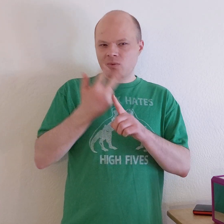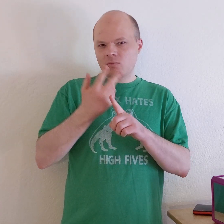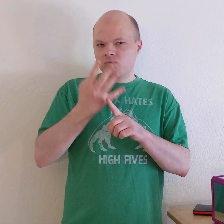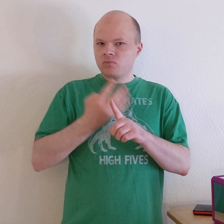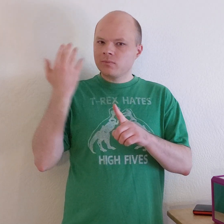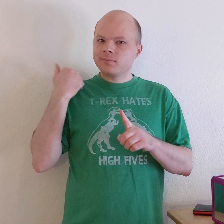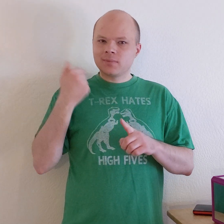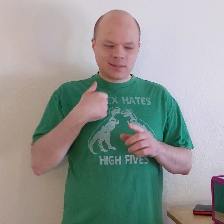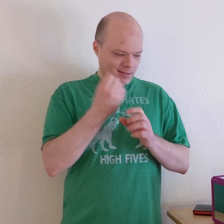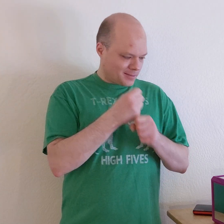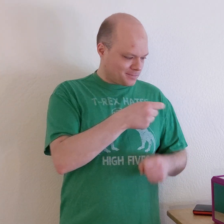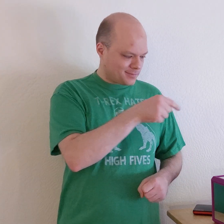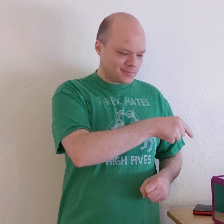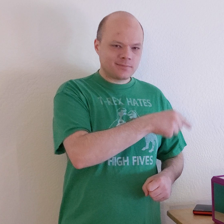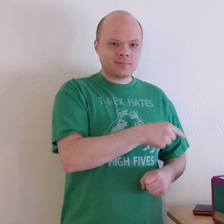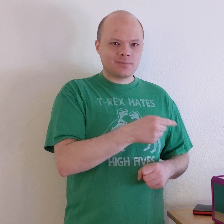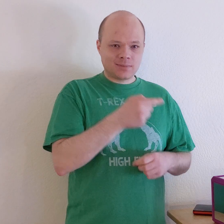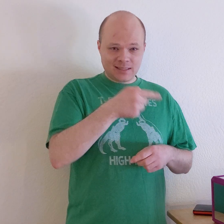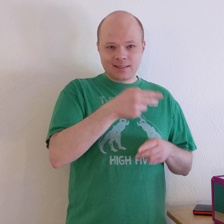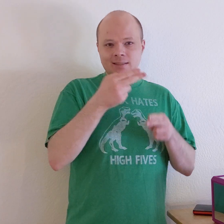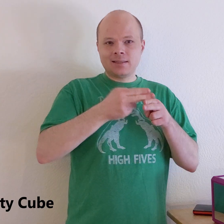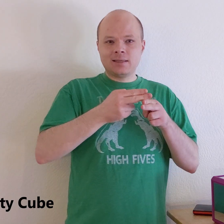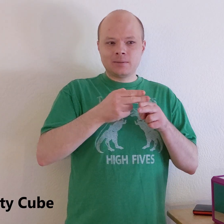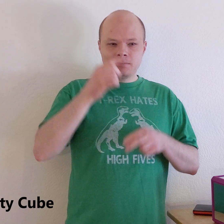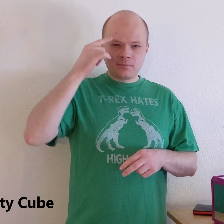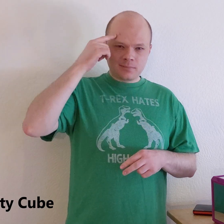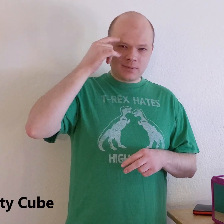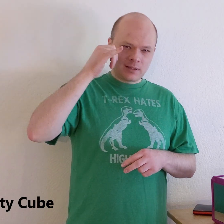three or four months back I designed and made this. It's called an infinity cube.